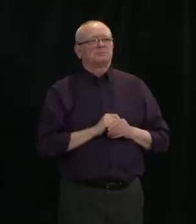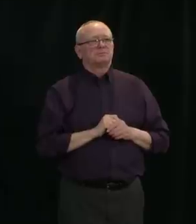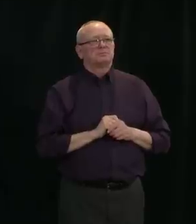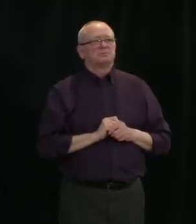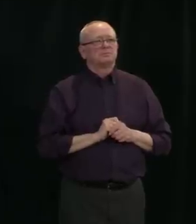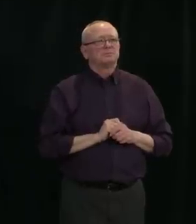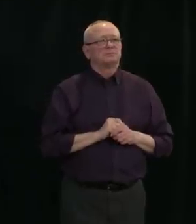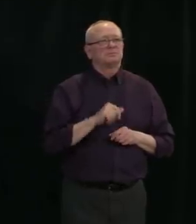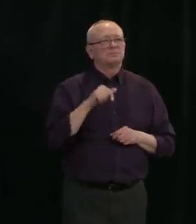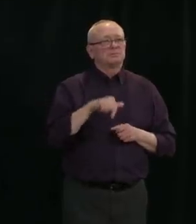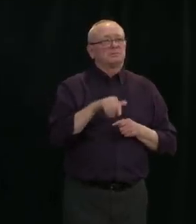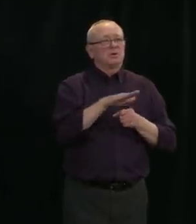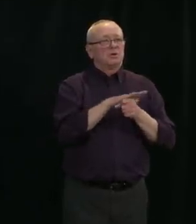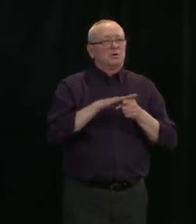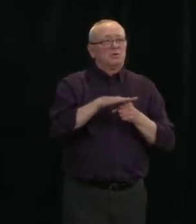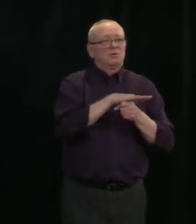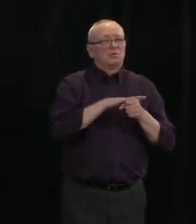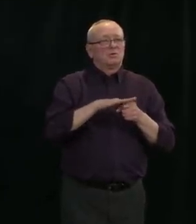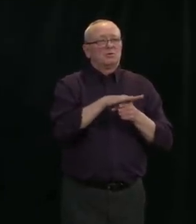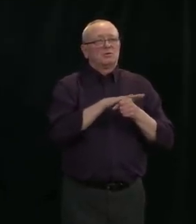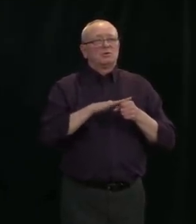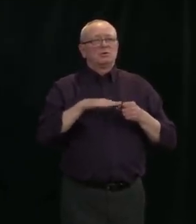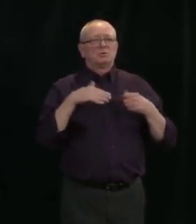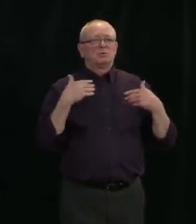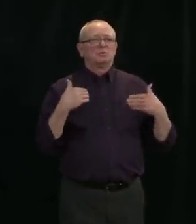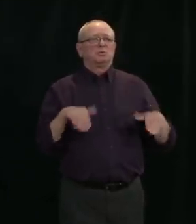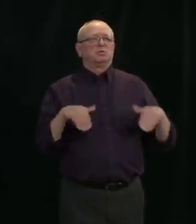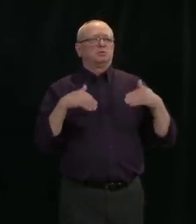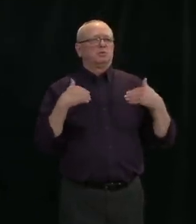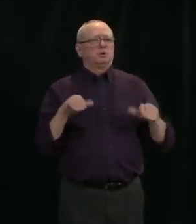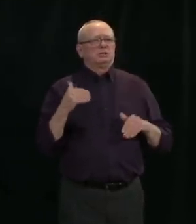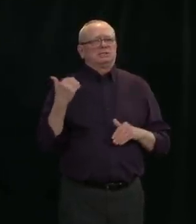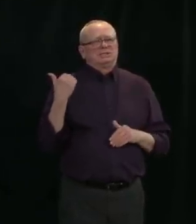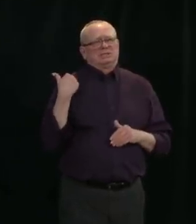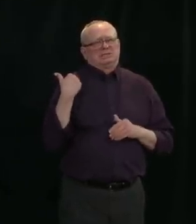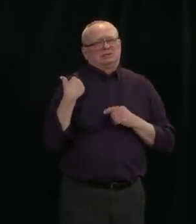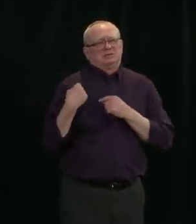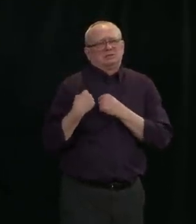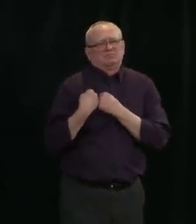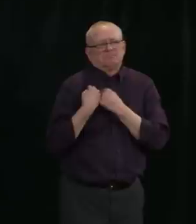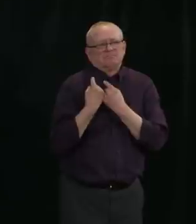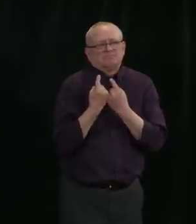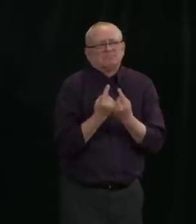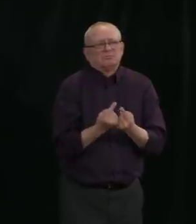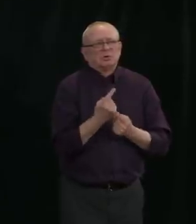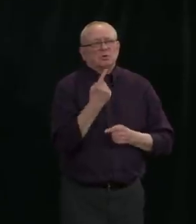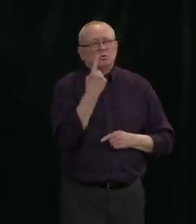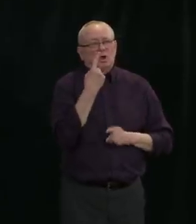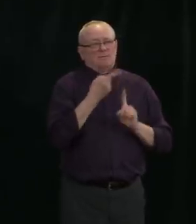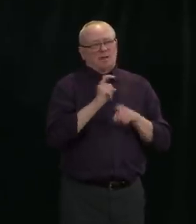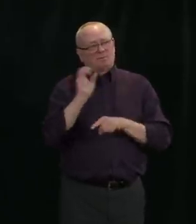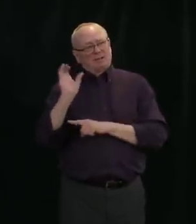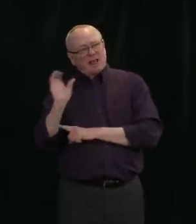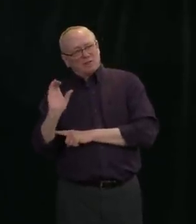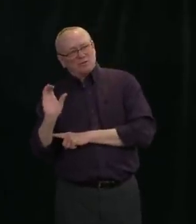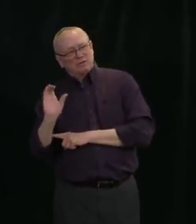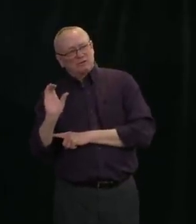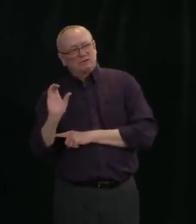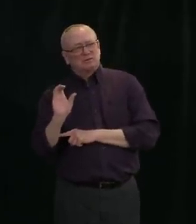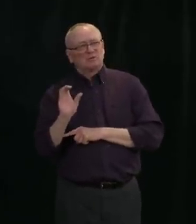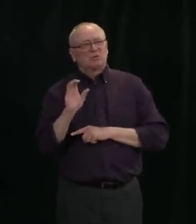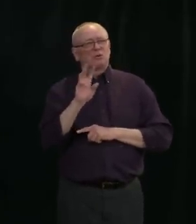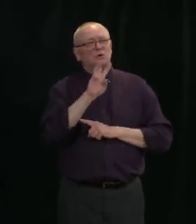kindness and compassion that have surfaced in the last few days. One is in Calgary, where the owner of the Western RV company,